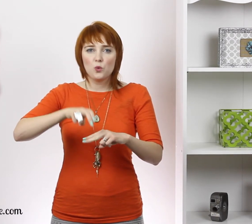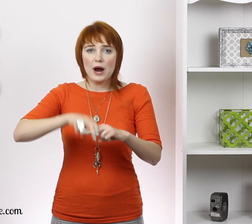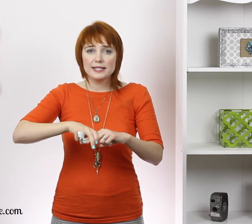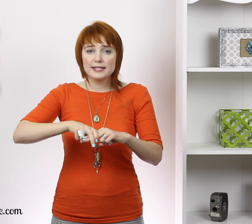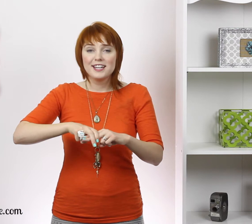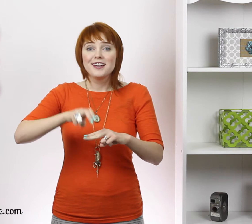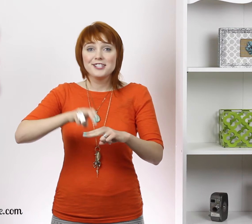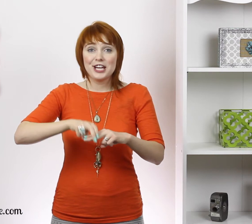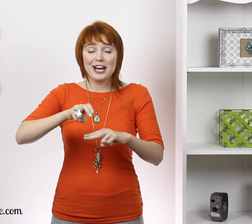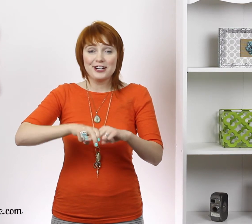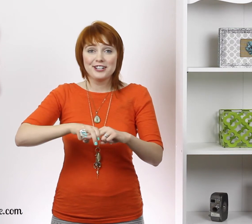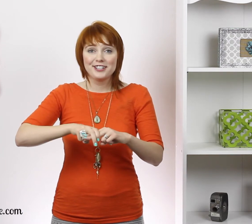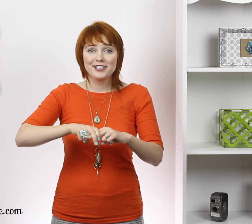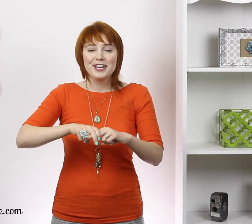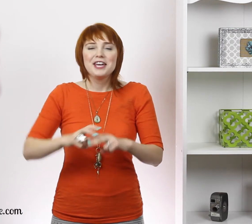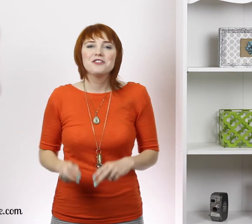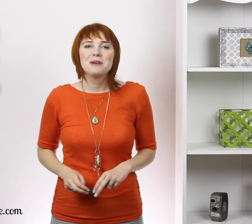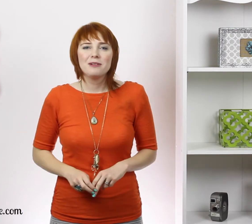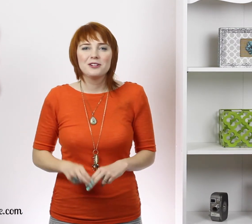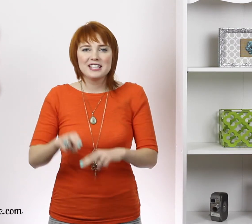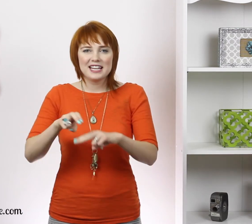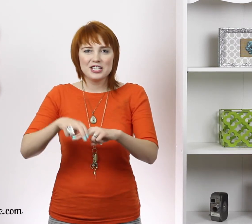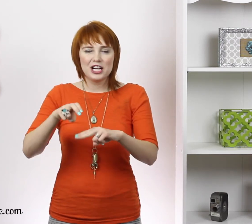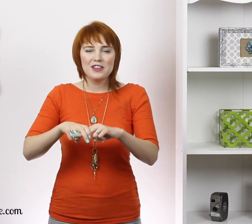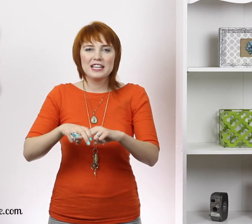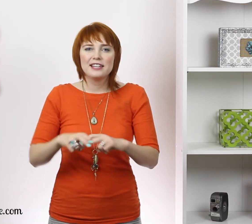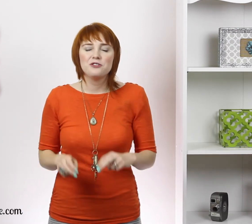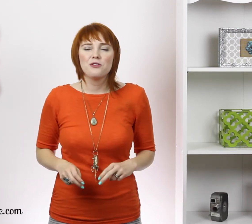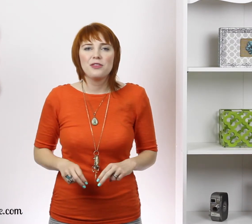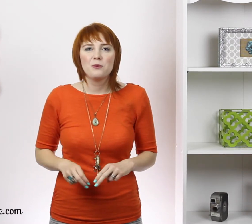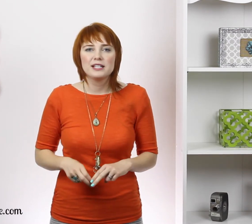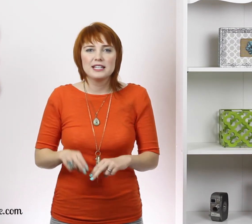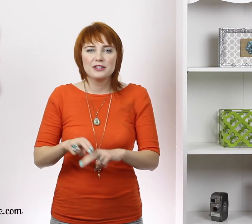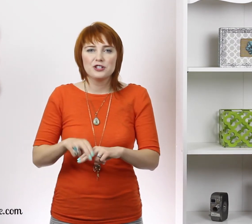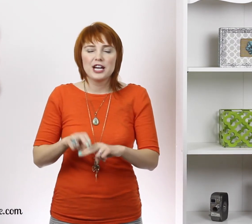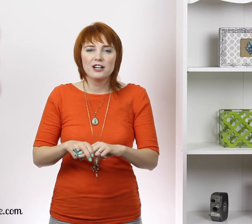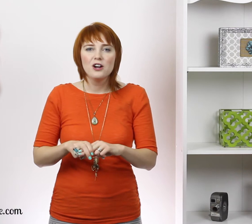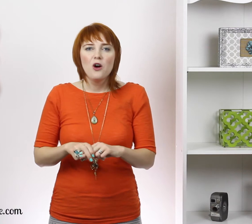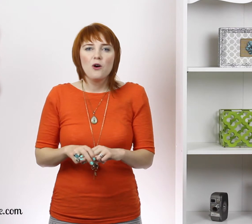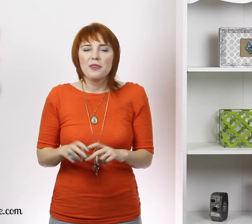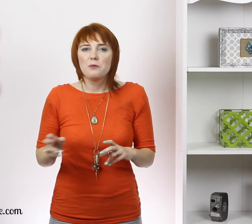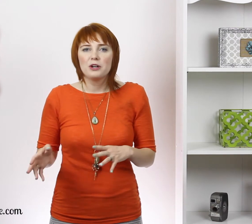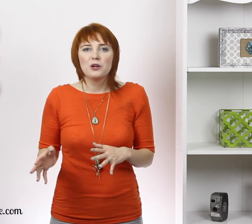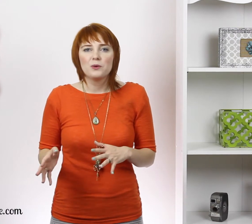twice chair if your baby learns the sign chair they can let you know that they want to sit in their chair or that they want to go